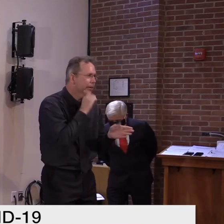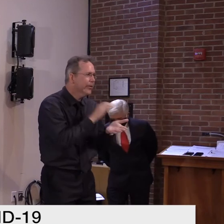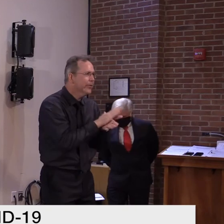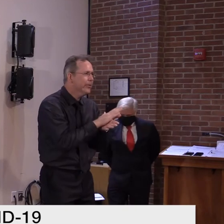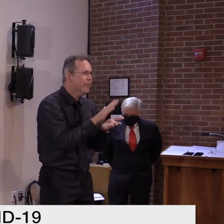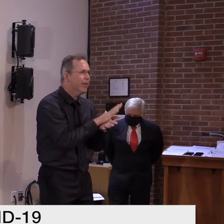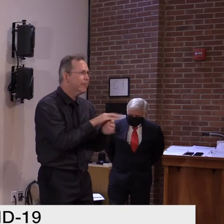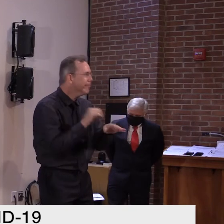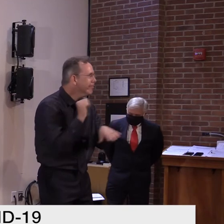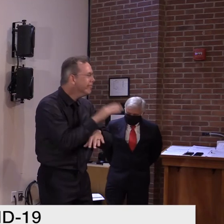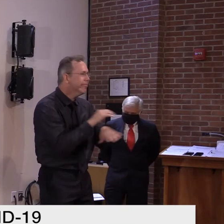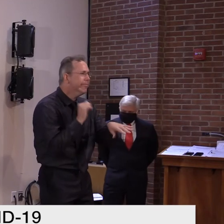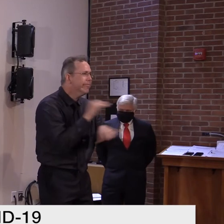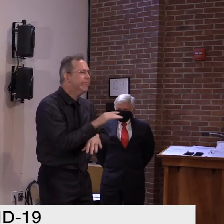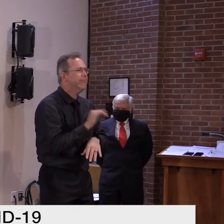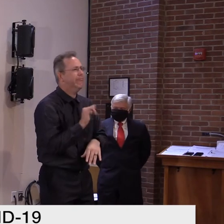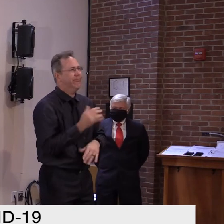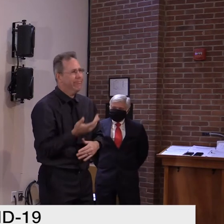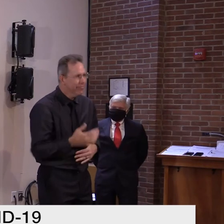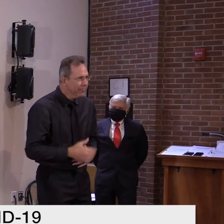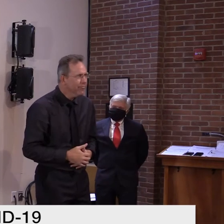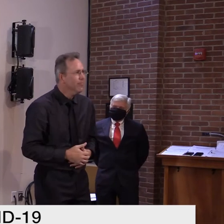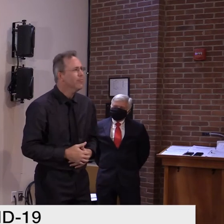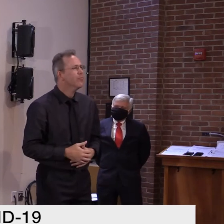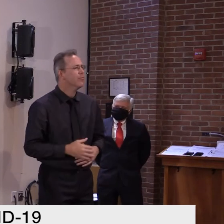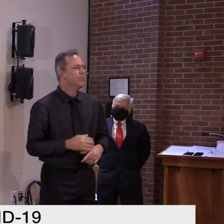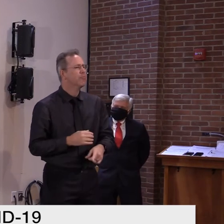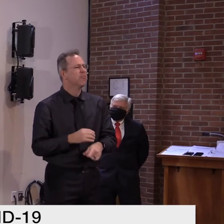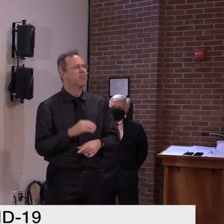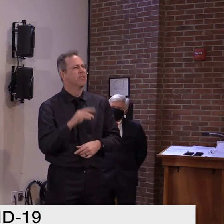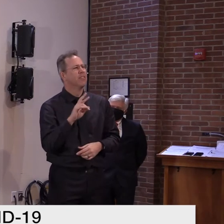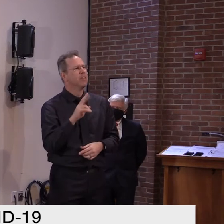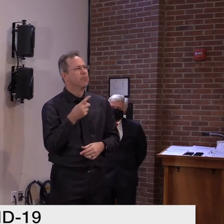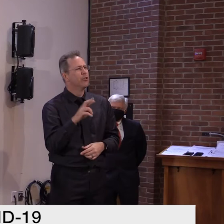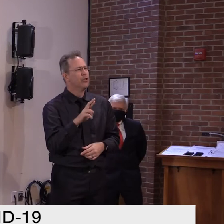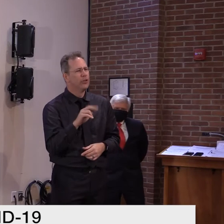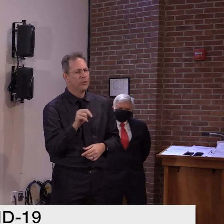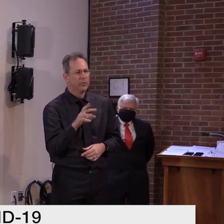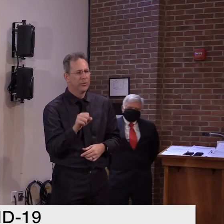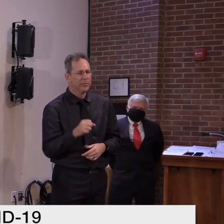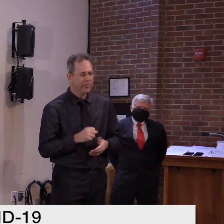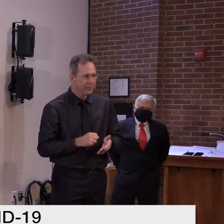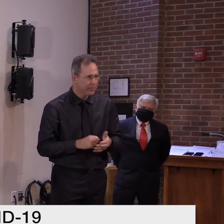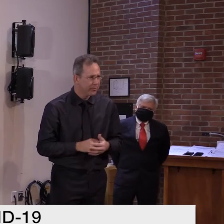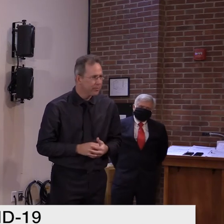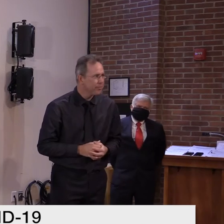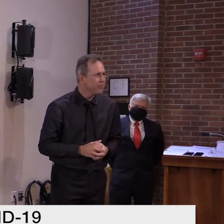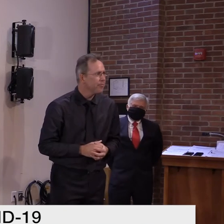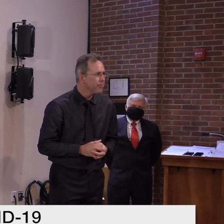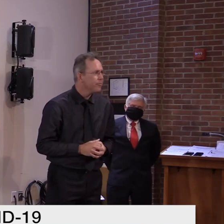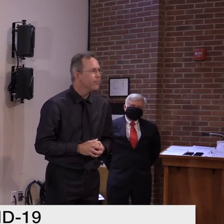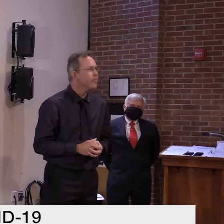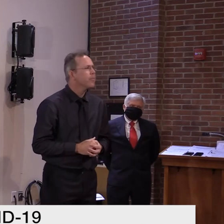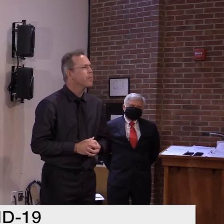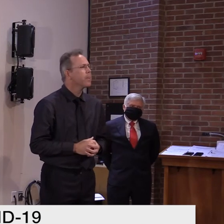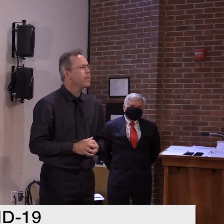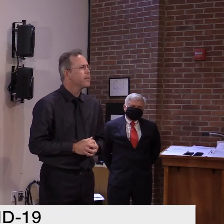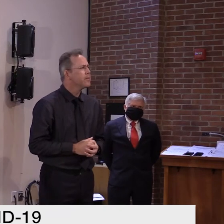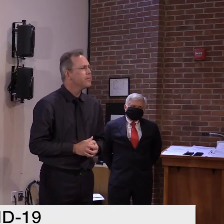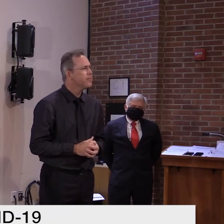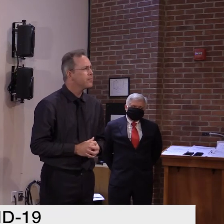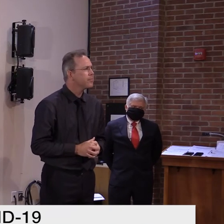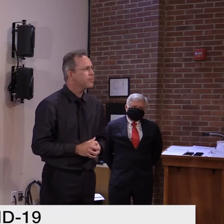Governor, when you answered the question about deer camp, um, you said if people are going to do that, they're going to go to deer camp with